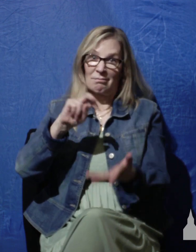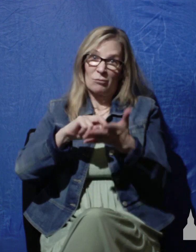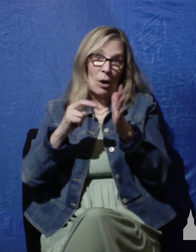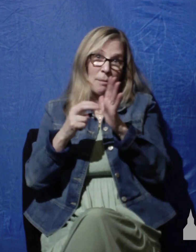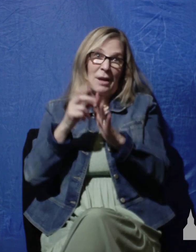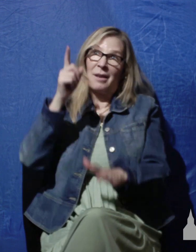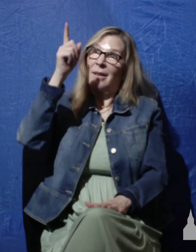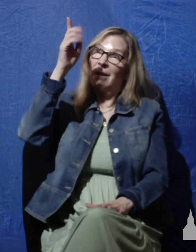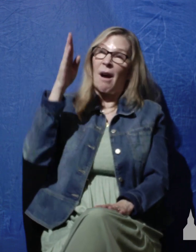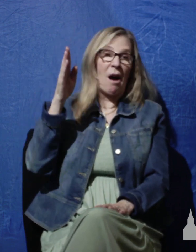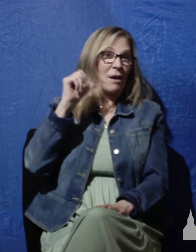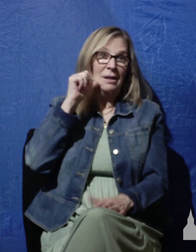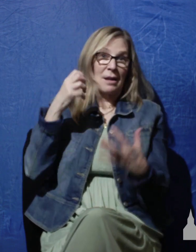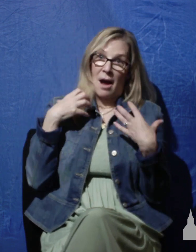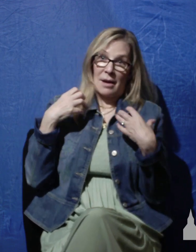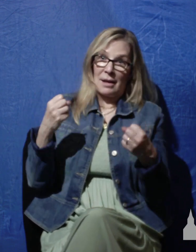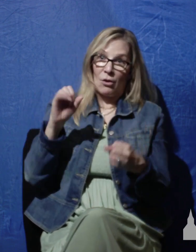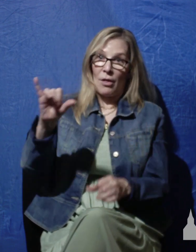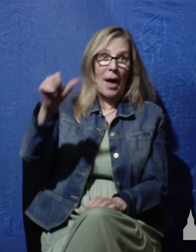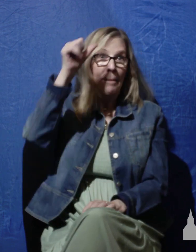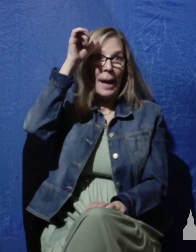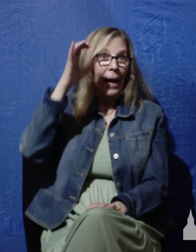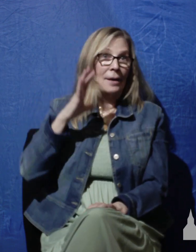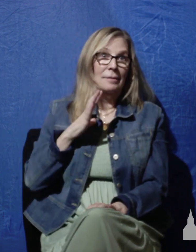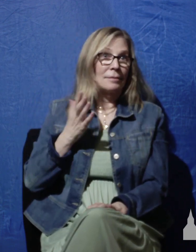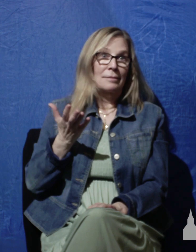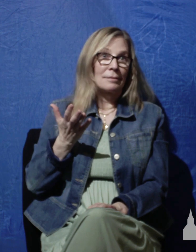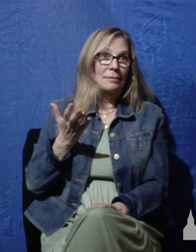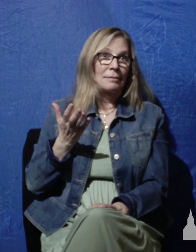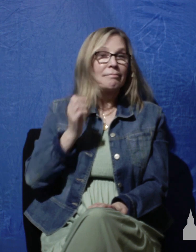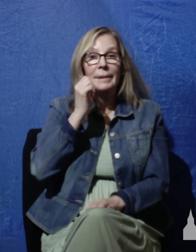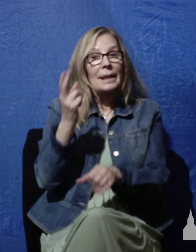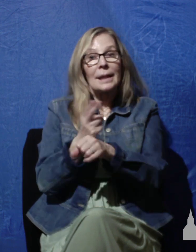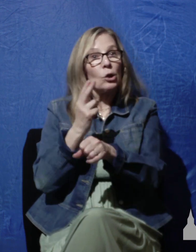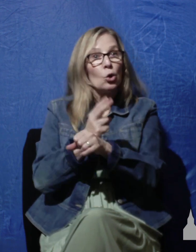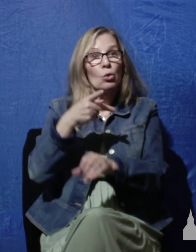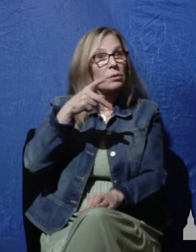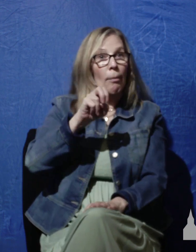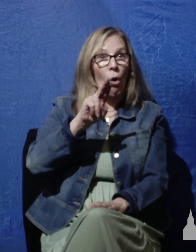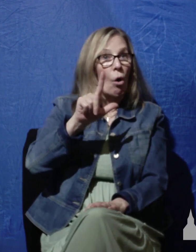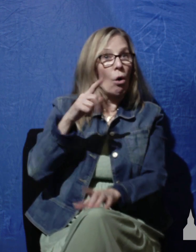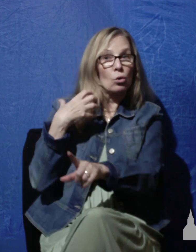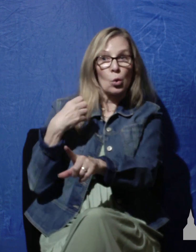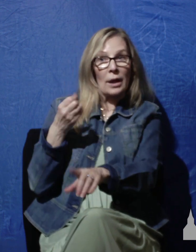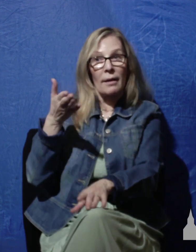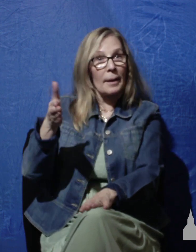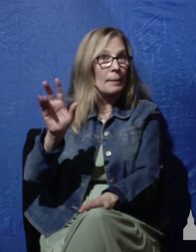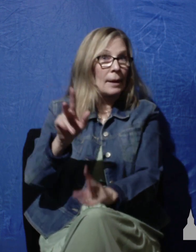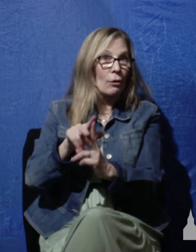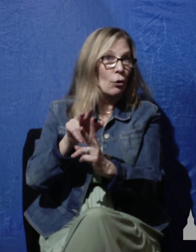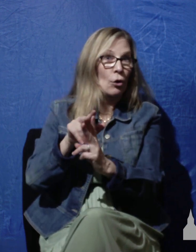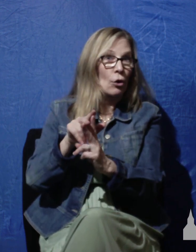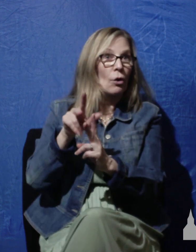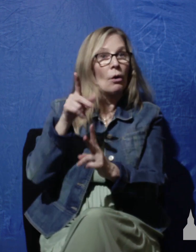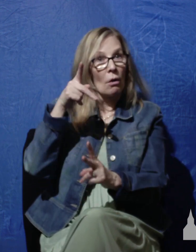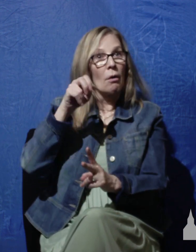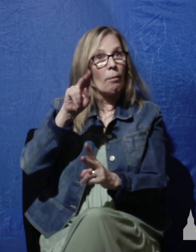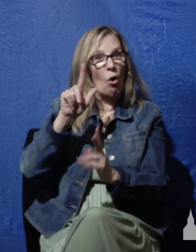did not heal this man. And he didn't use the apostle Paul to heal him either. Paul left Trophimus